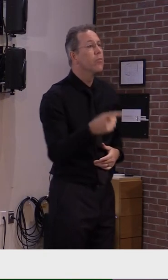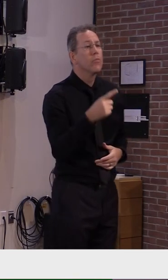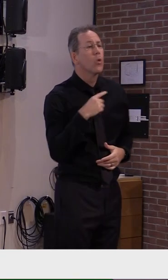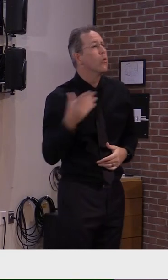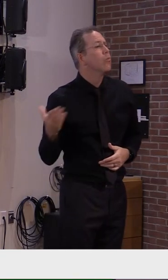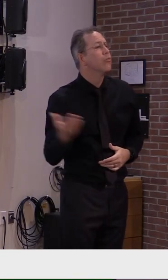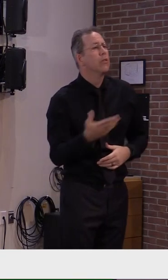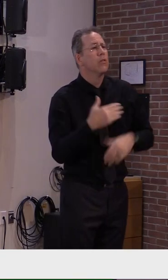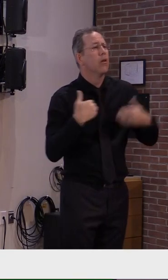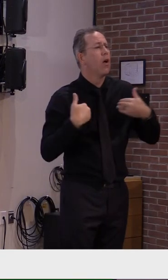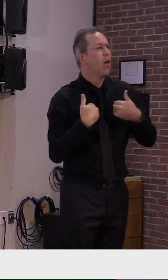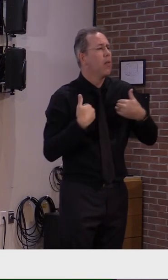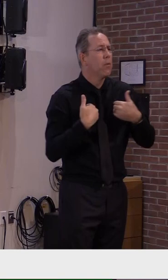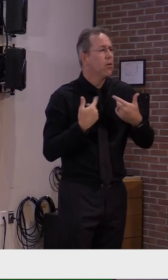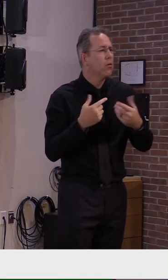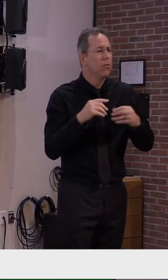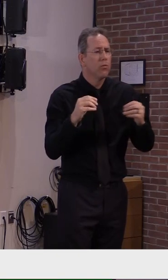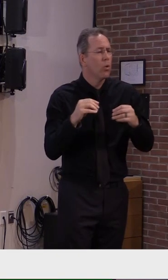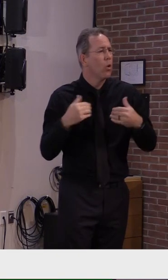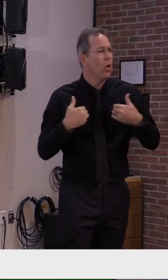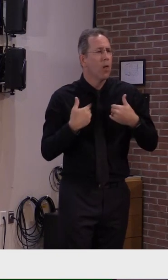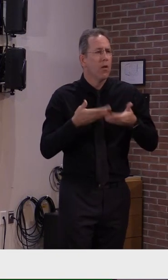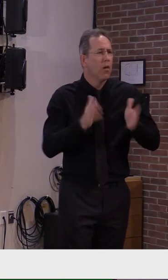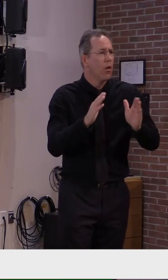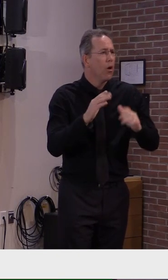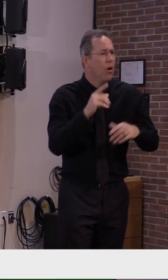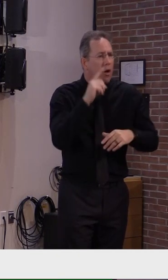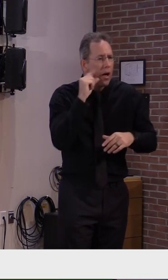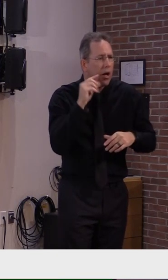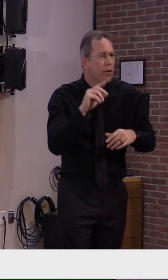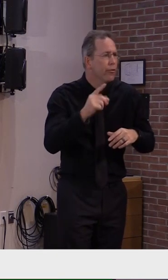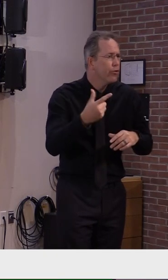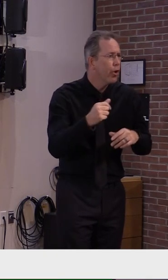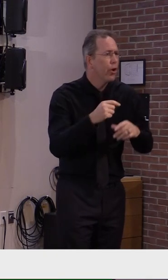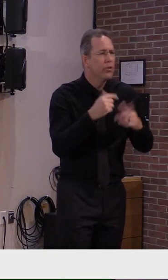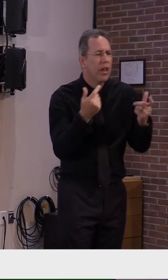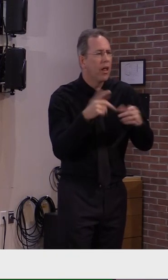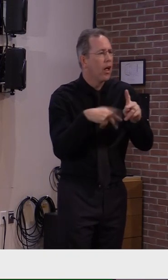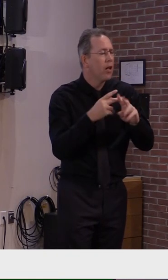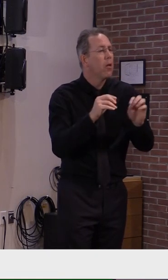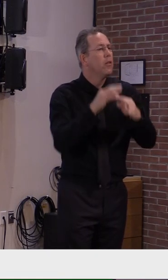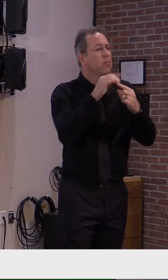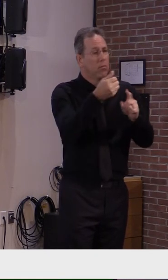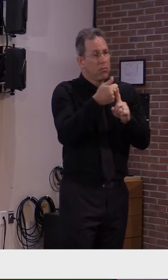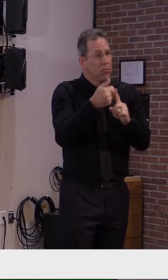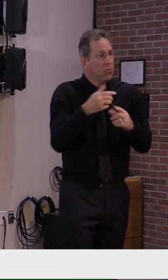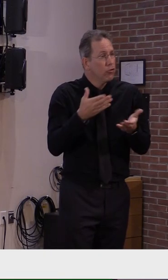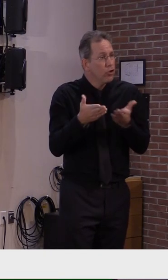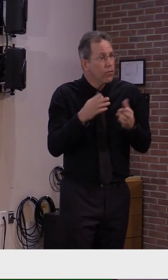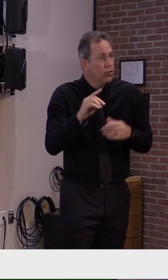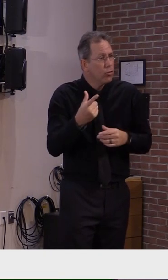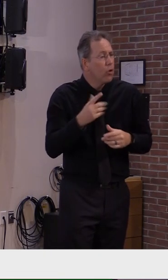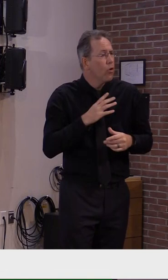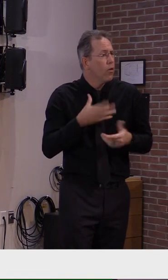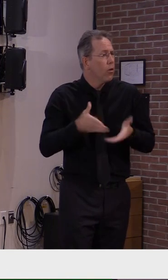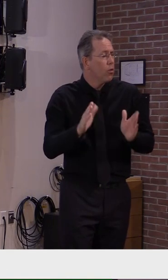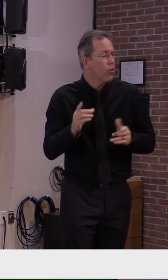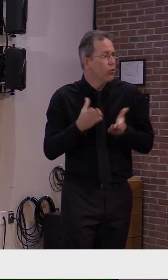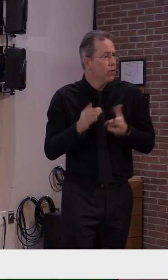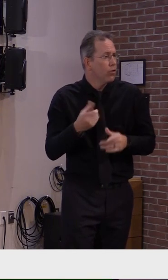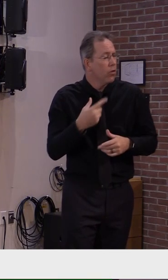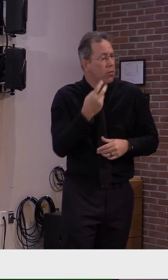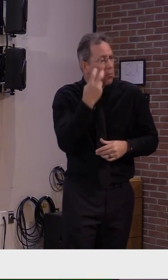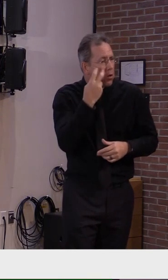A couple of other things as well, just so that people know, suspend all